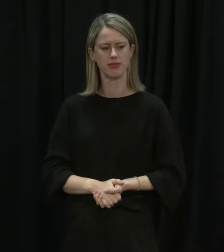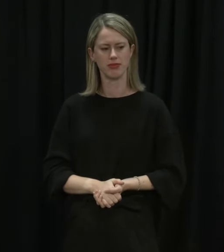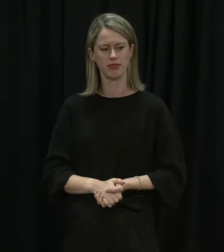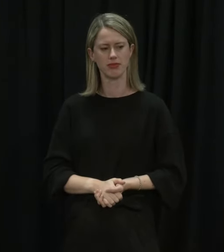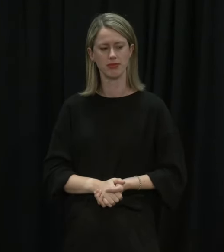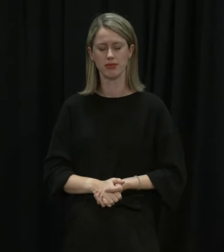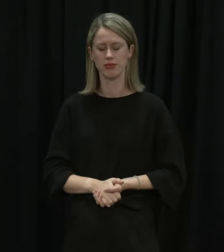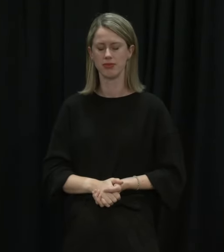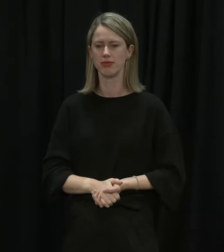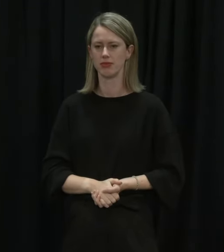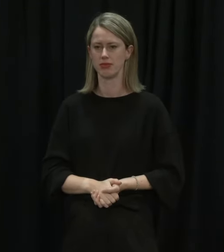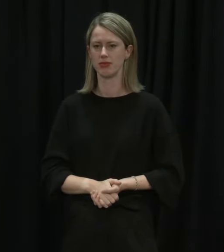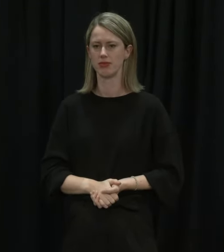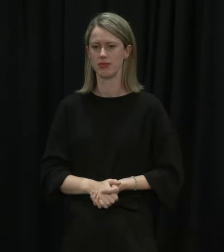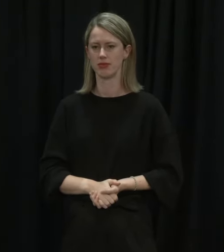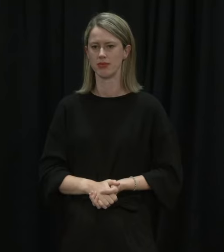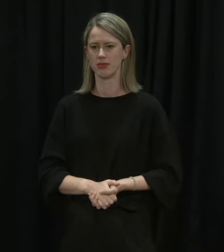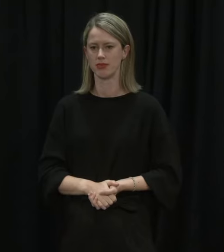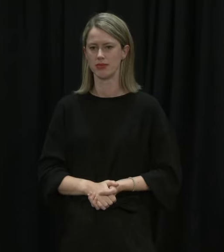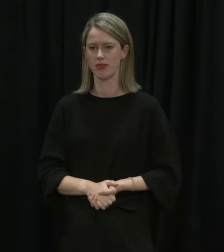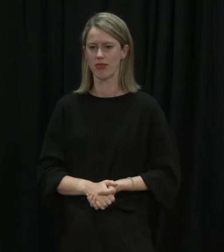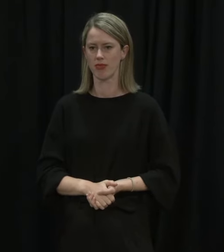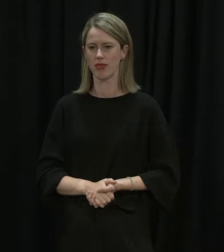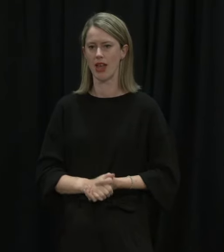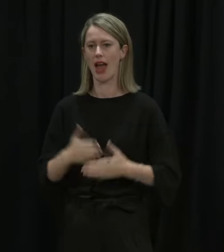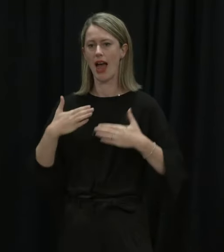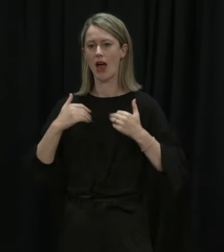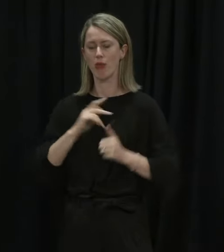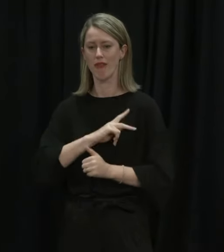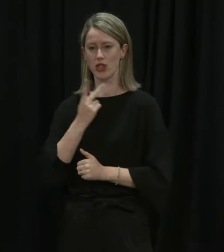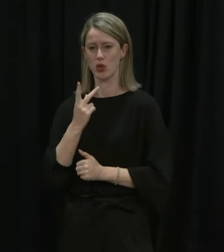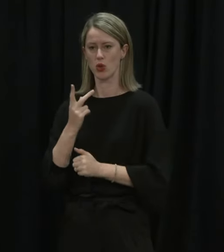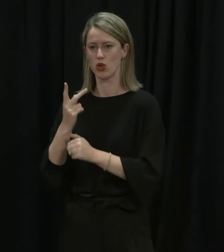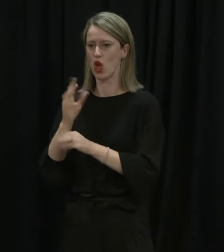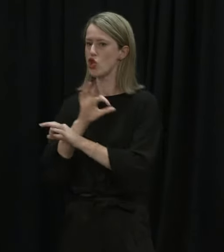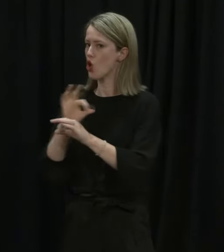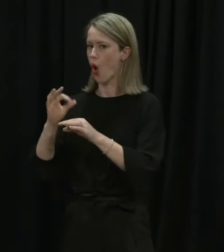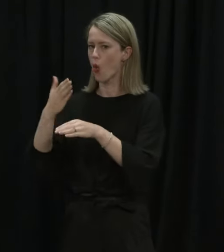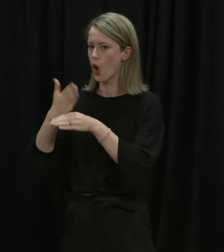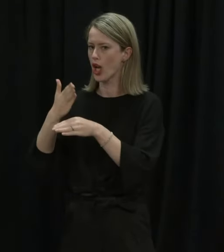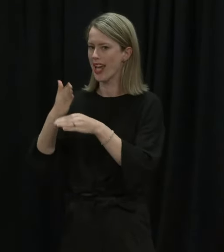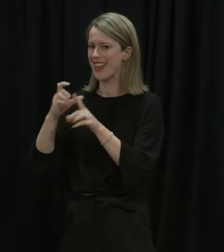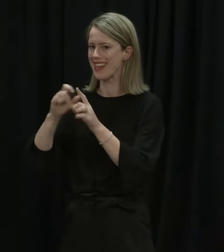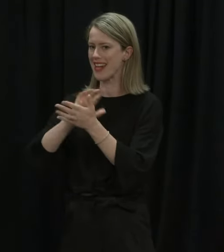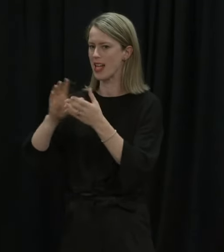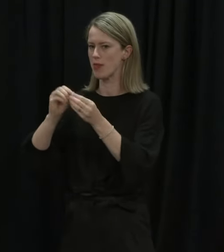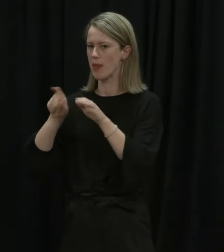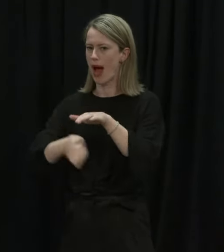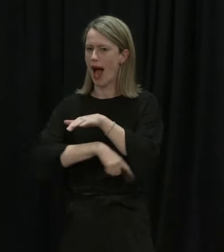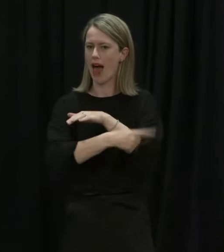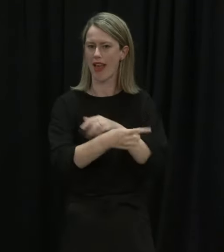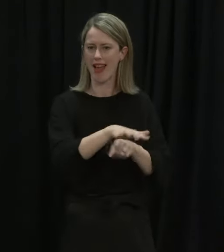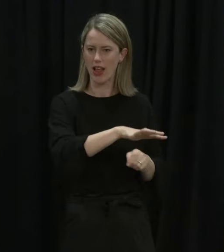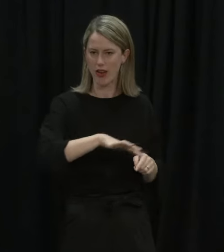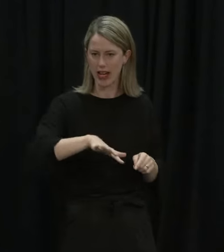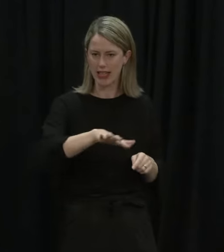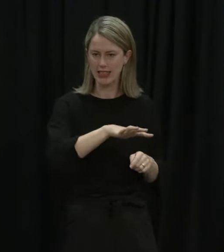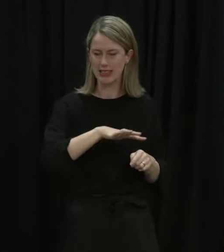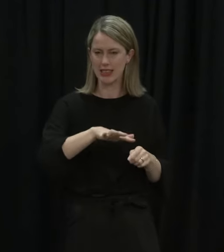The Ministry's updated guidance for allied health professionals working in settings outside of district health boards and hospitals,